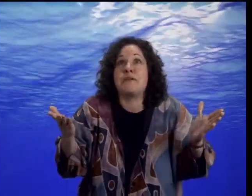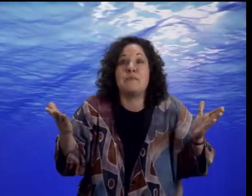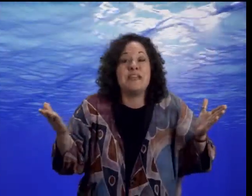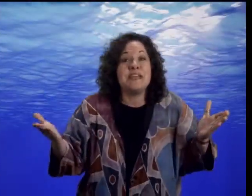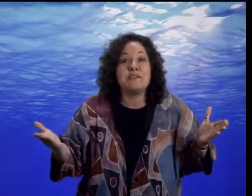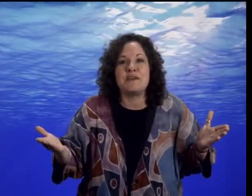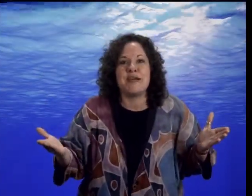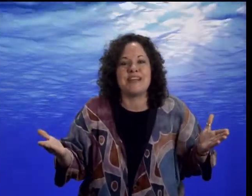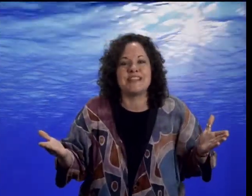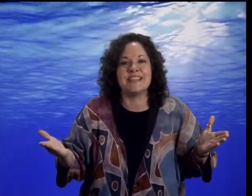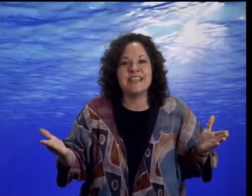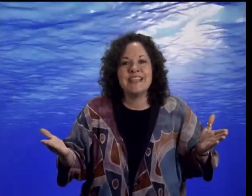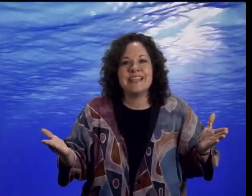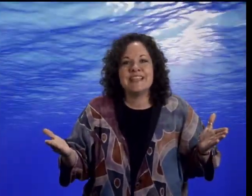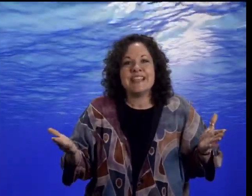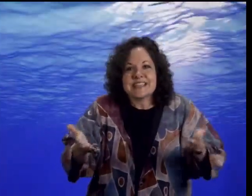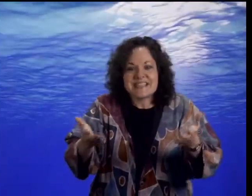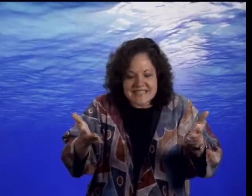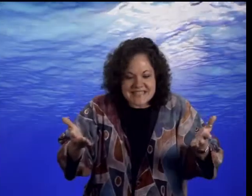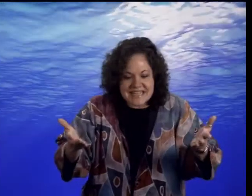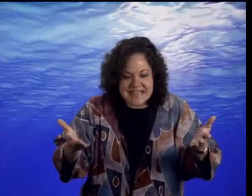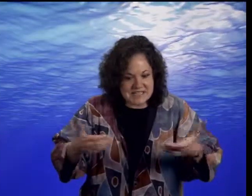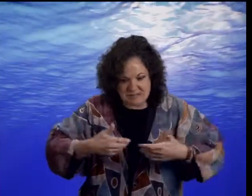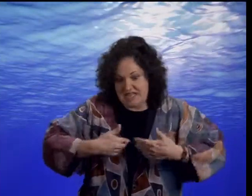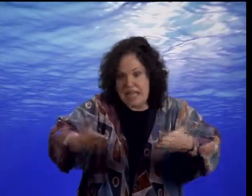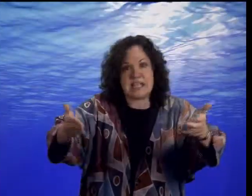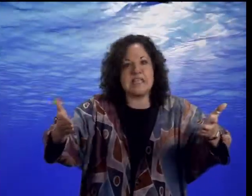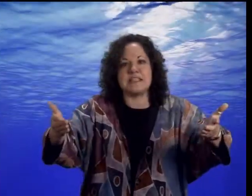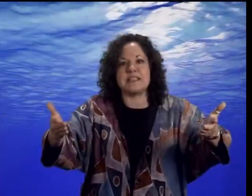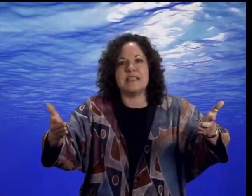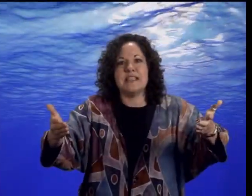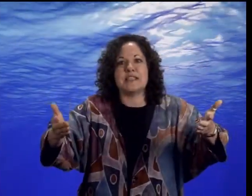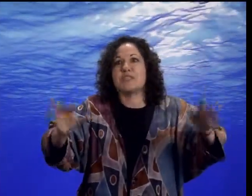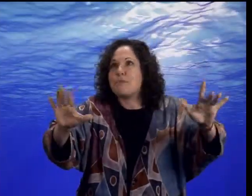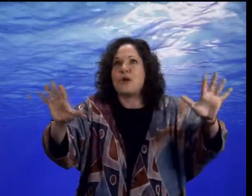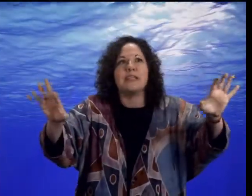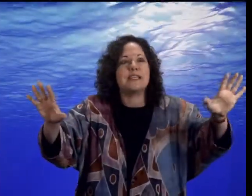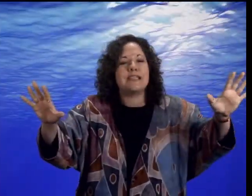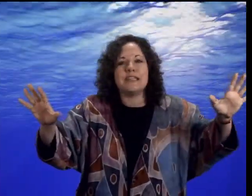even begin to imagine. Yes, the sea is endless, it's sparkling clear.